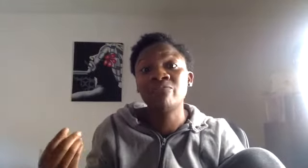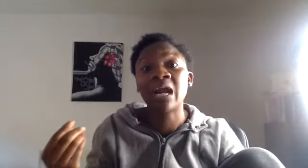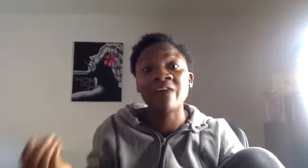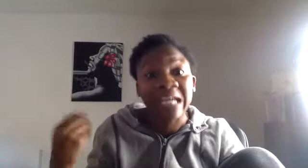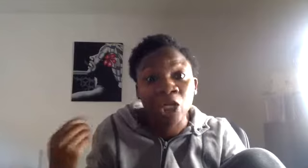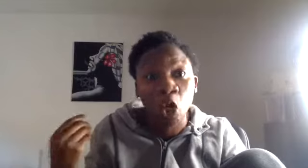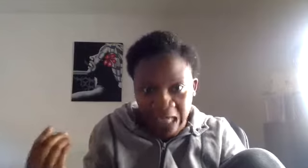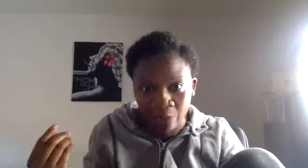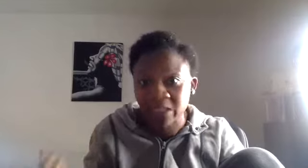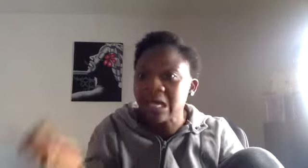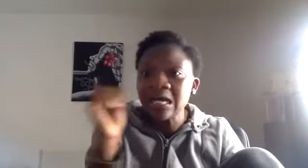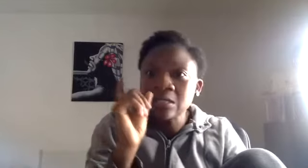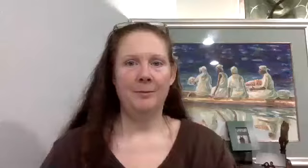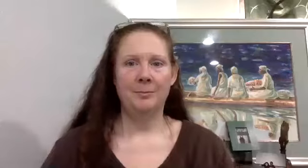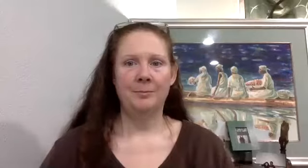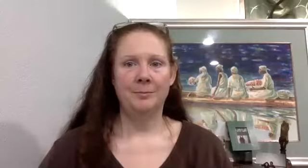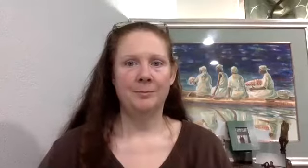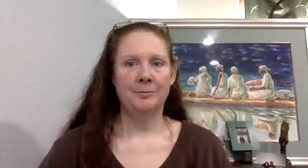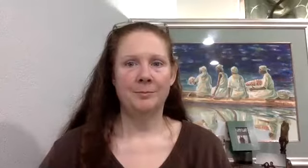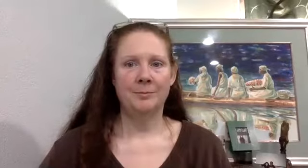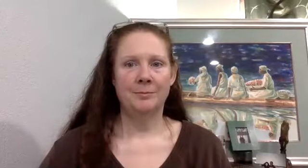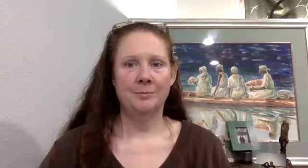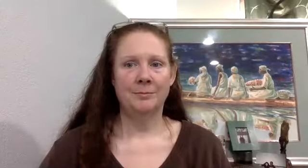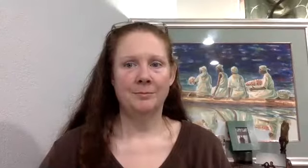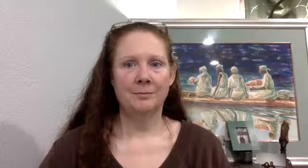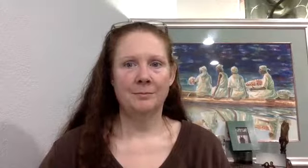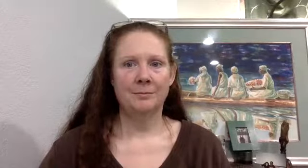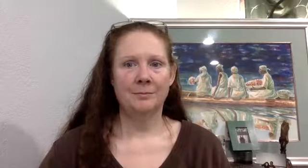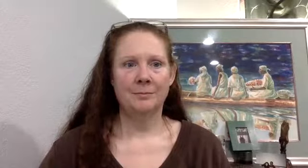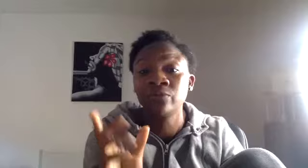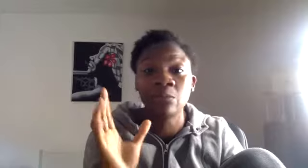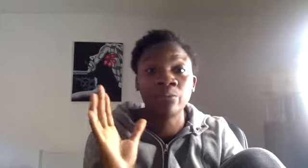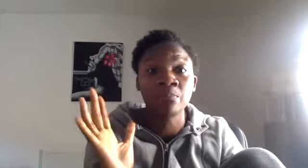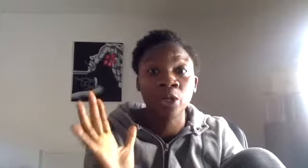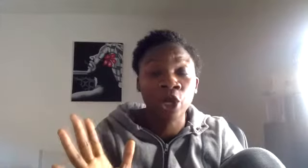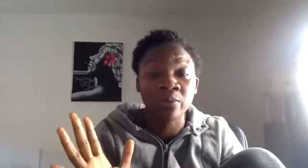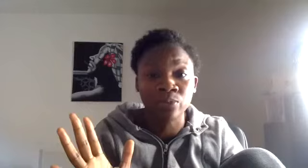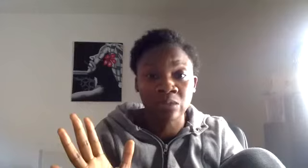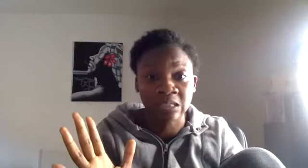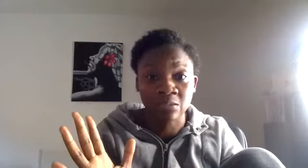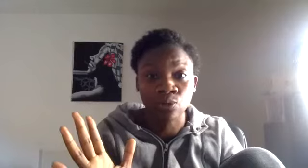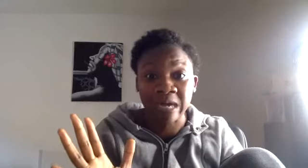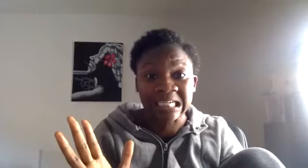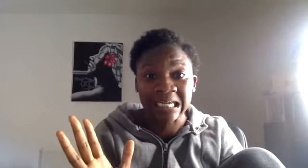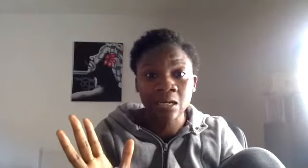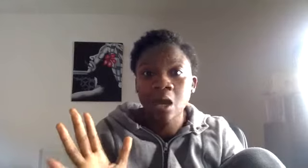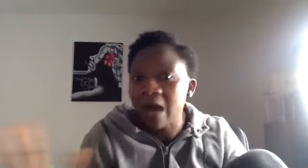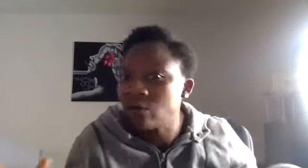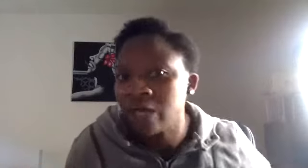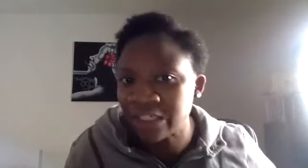my life in lockdown. Because 16 weeks of staying inside your home, if you're someone with a low immune system already, I've not got any